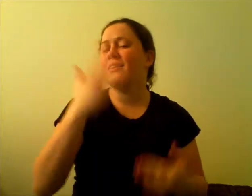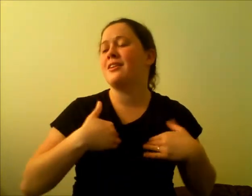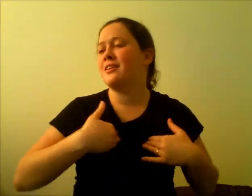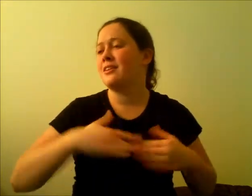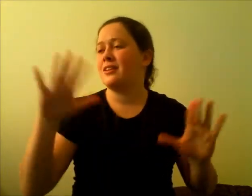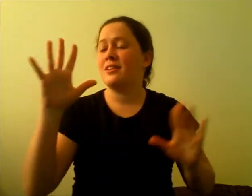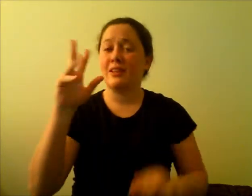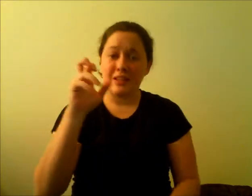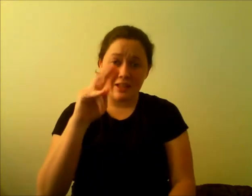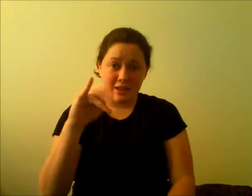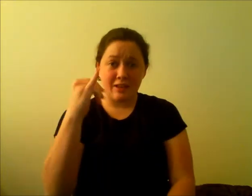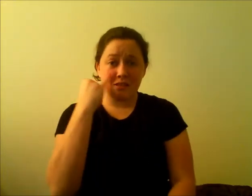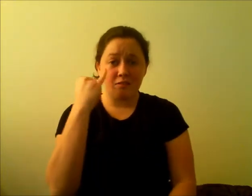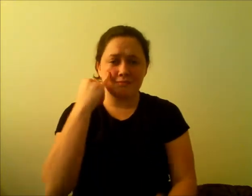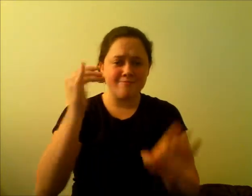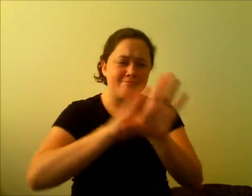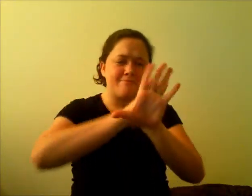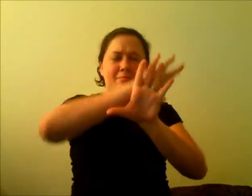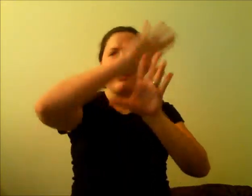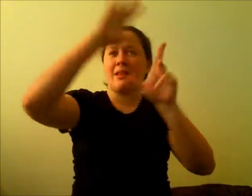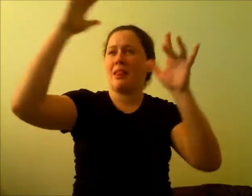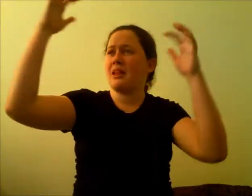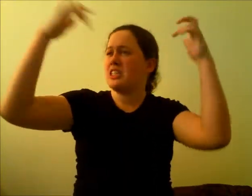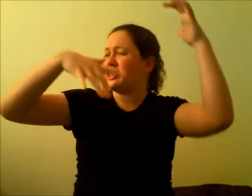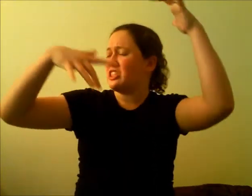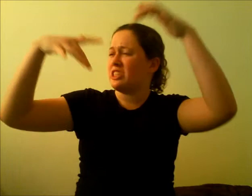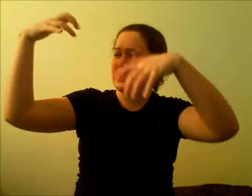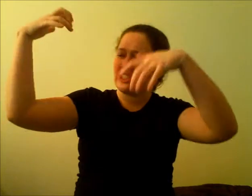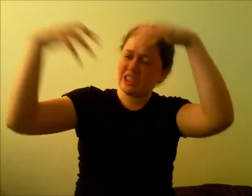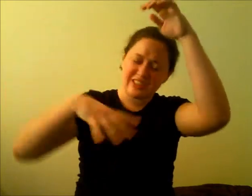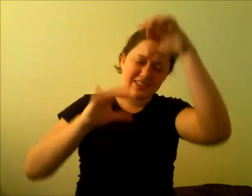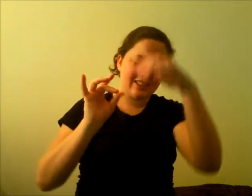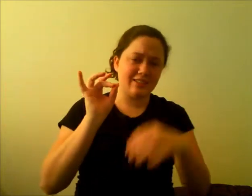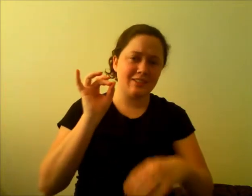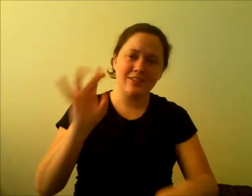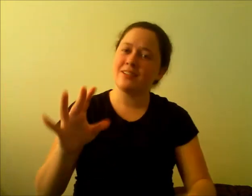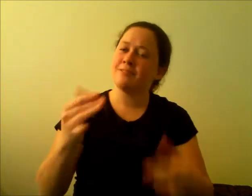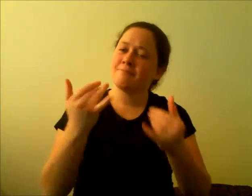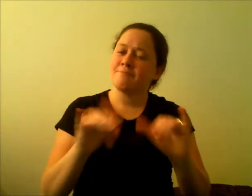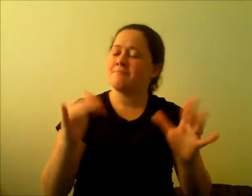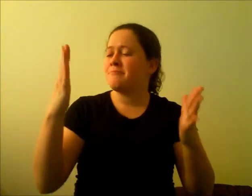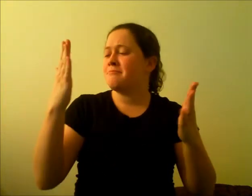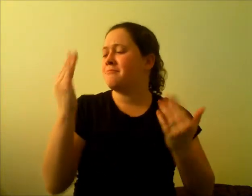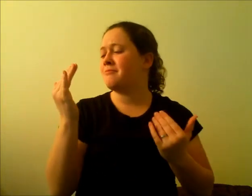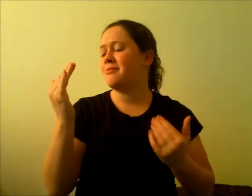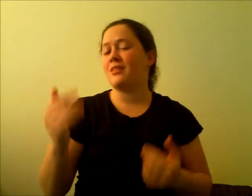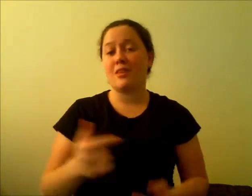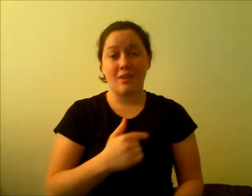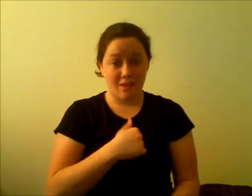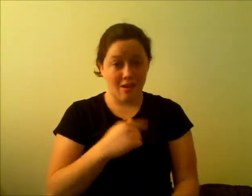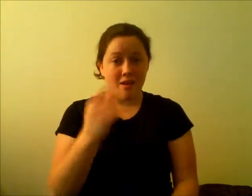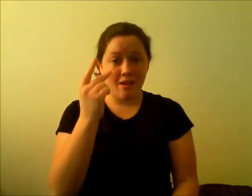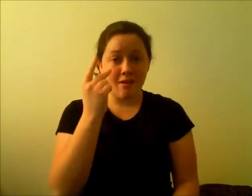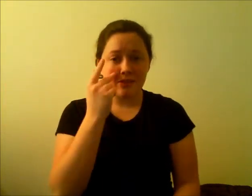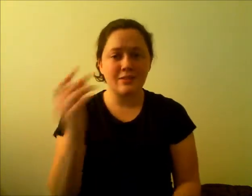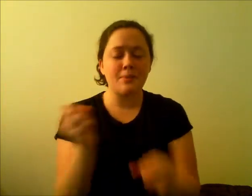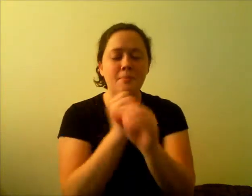end Even when the sky is falling Even when I've seen